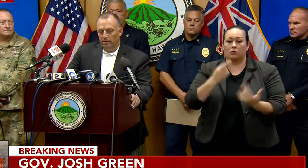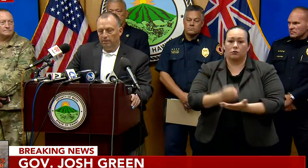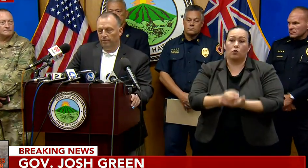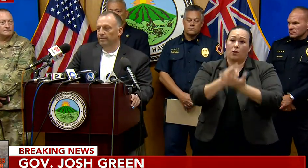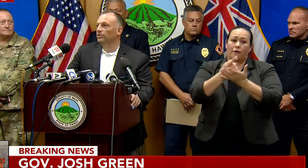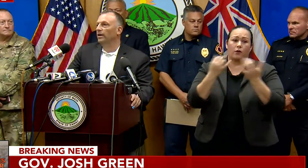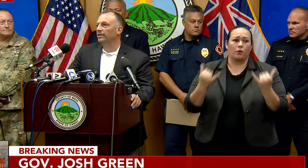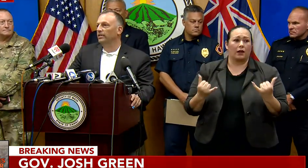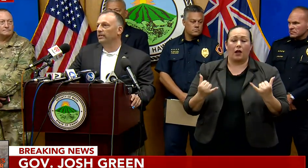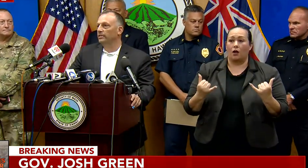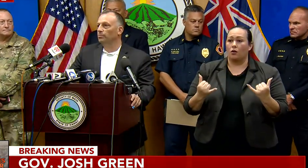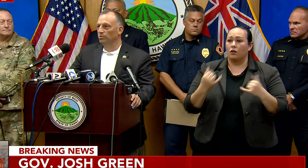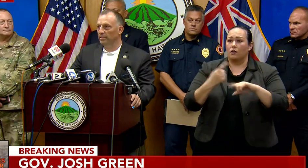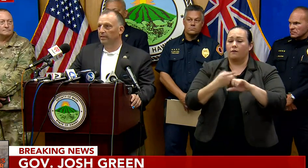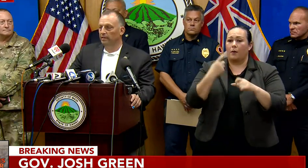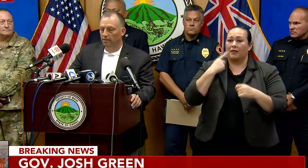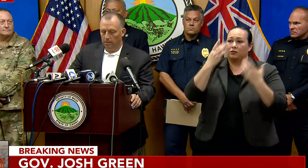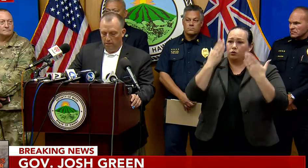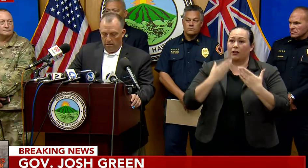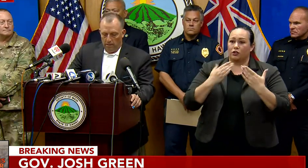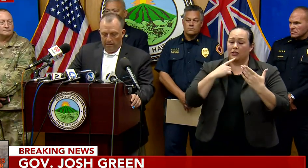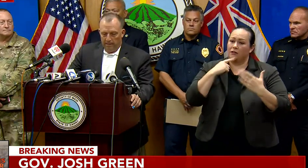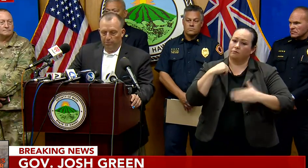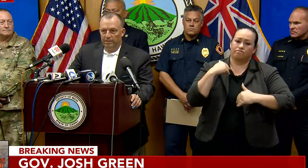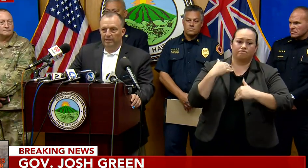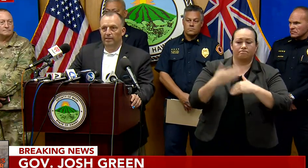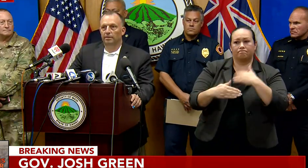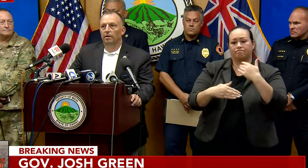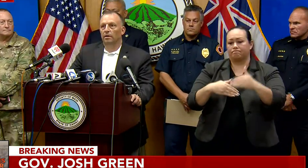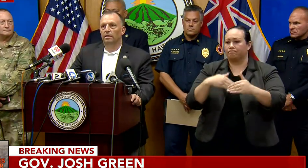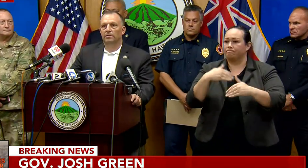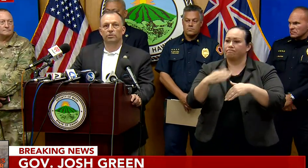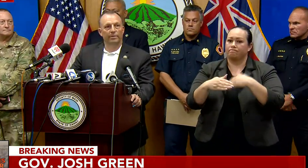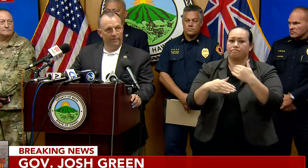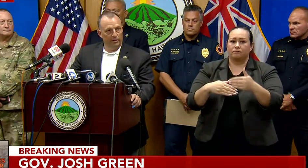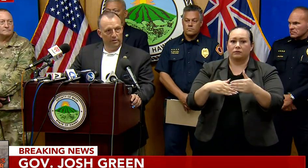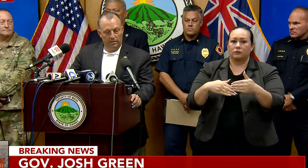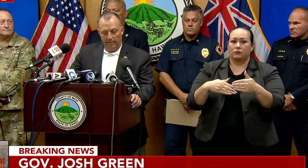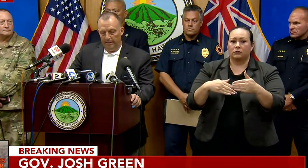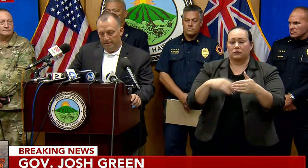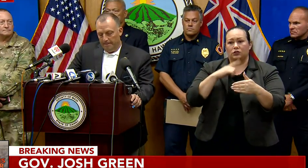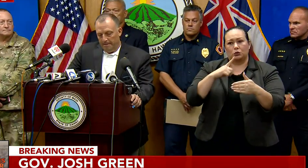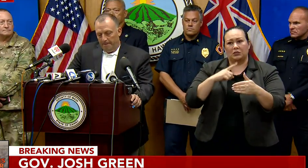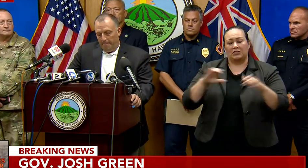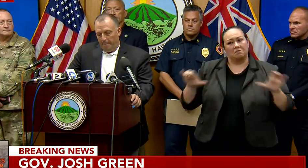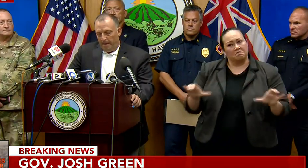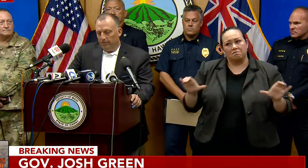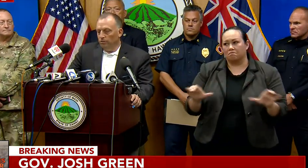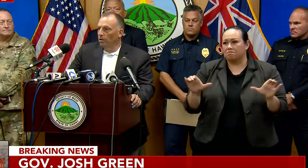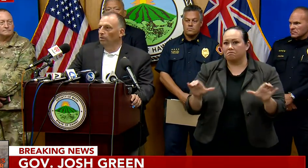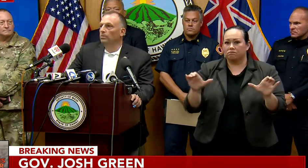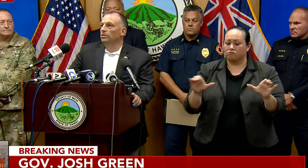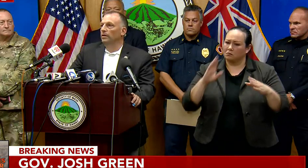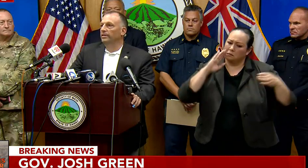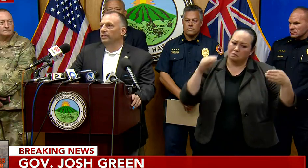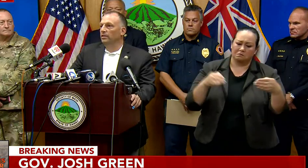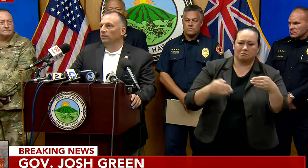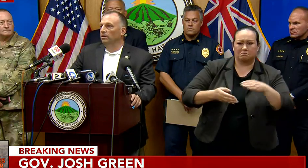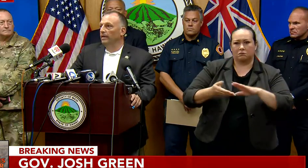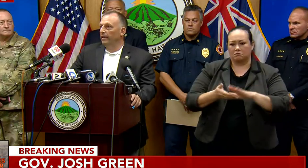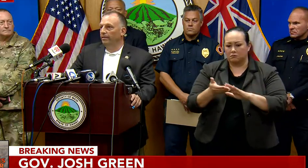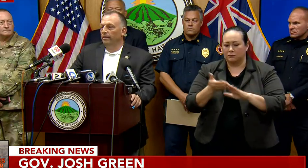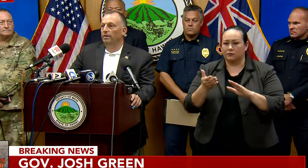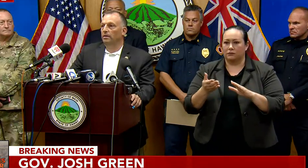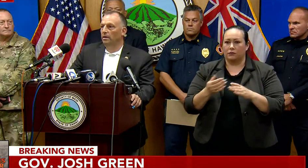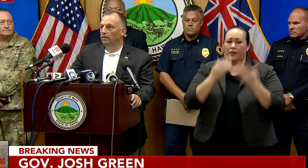from this tragedy is proceeding, and it's proceeding extremely vigorously. As you know, the tragedy